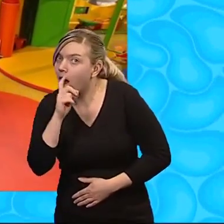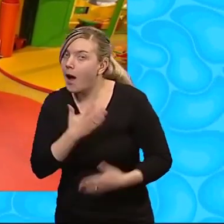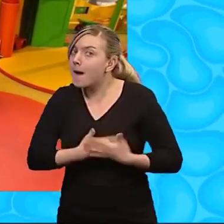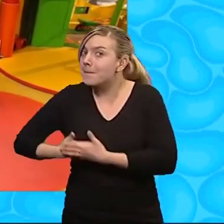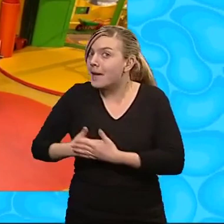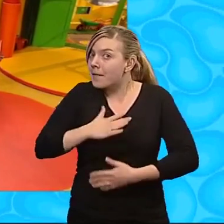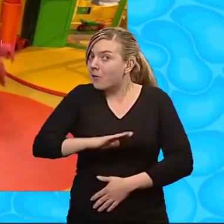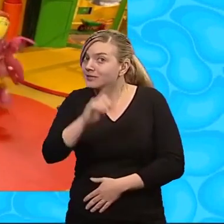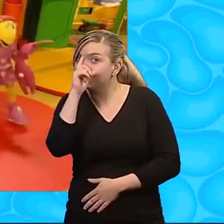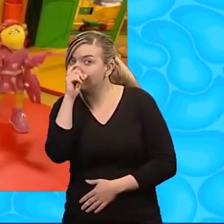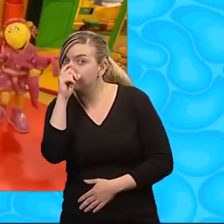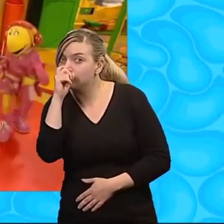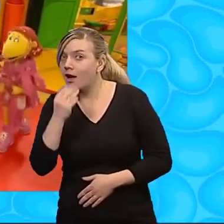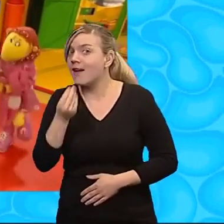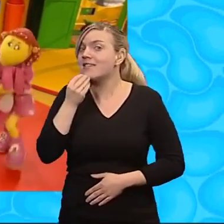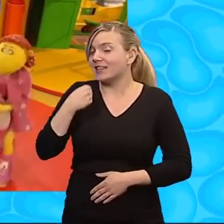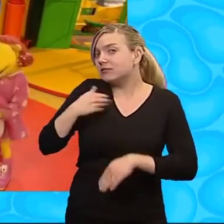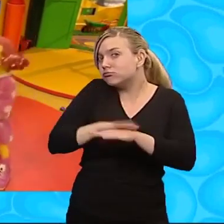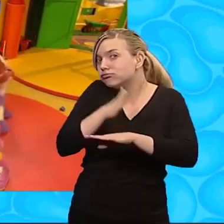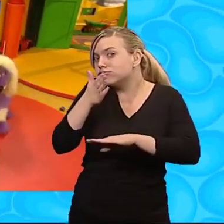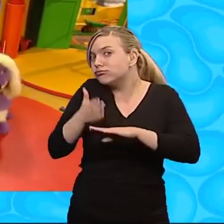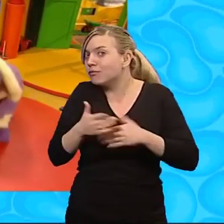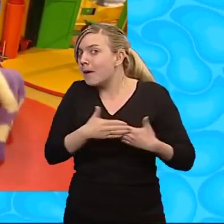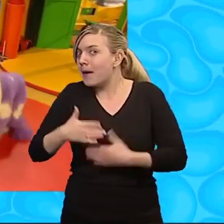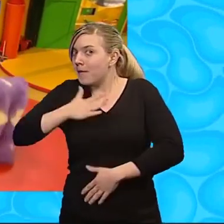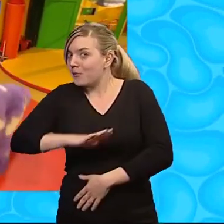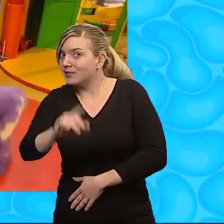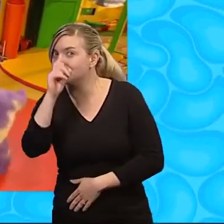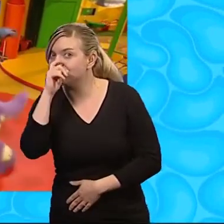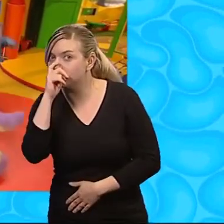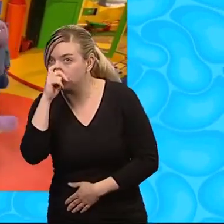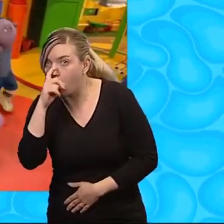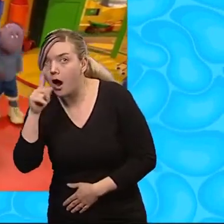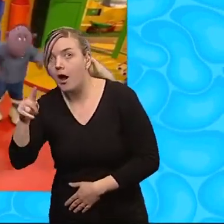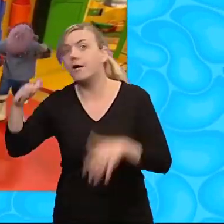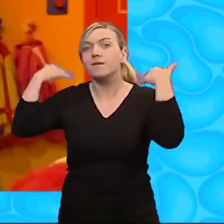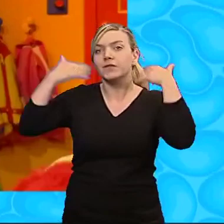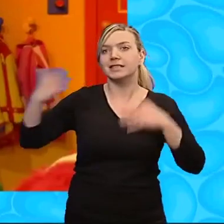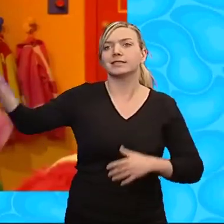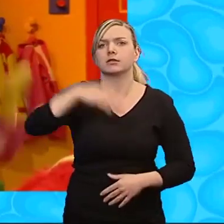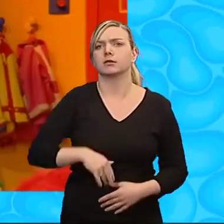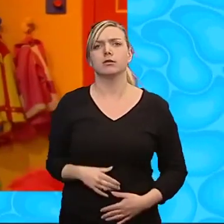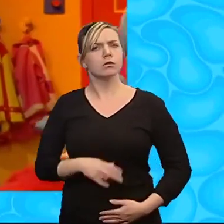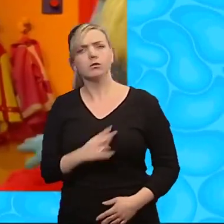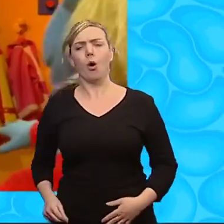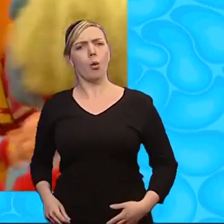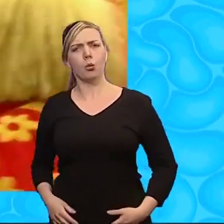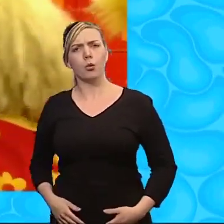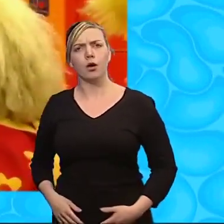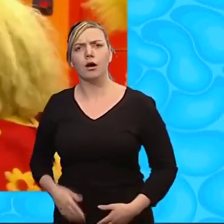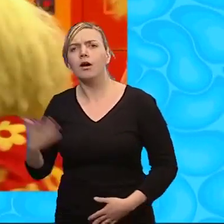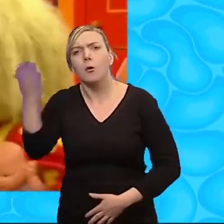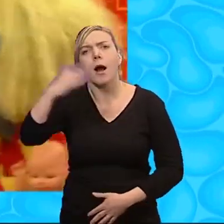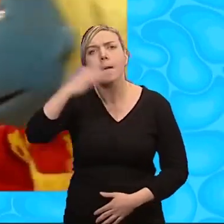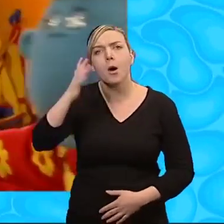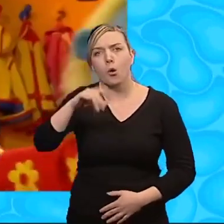sister. E-I-Cherry Pie. The baby wants a sister. Fizz Noah. Come